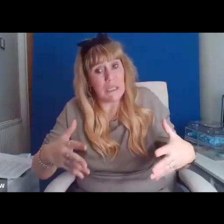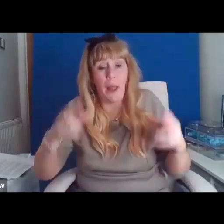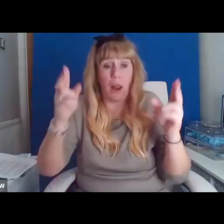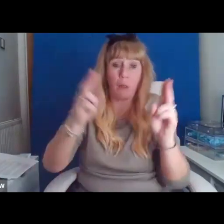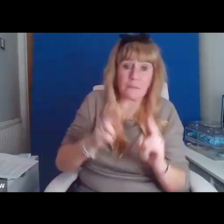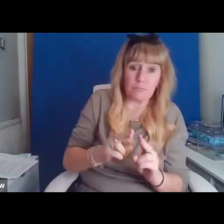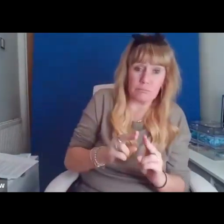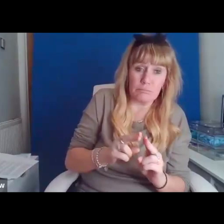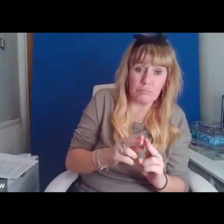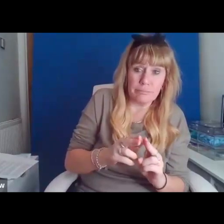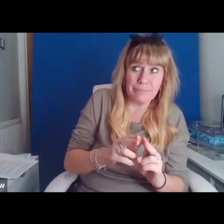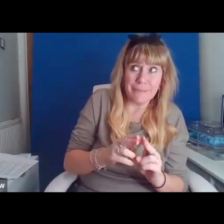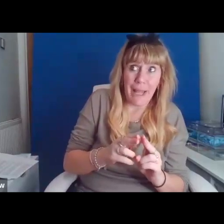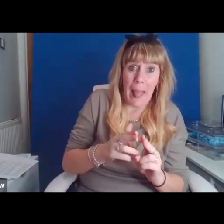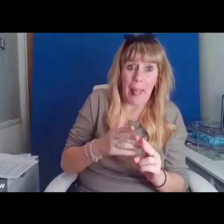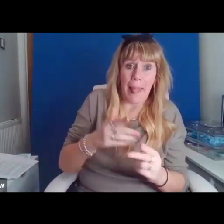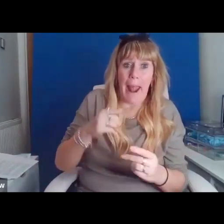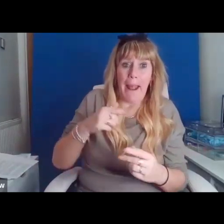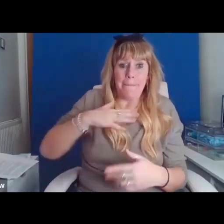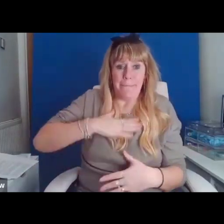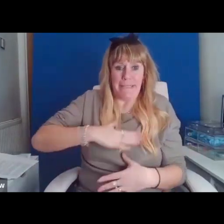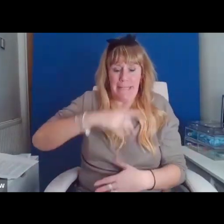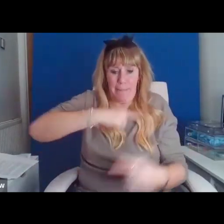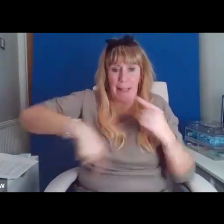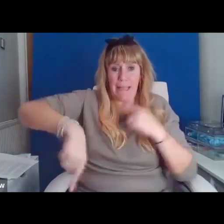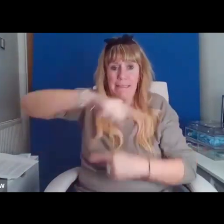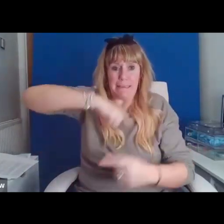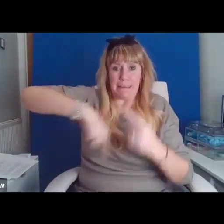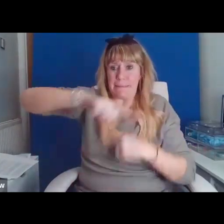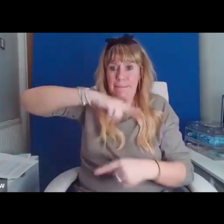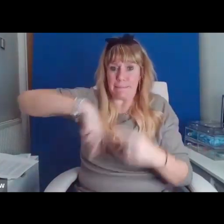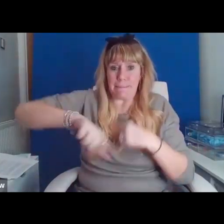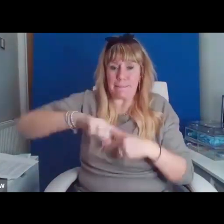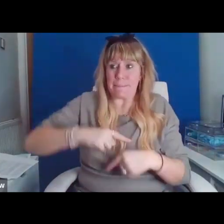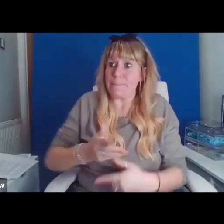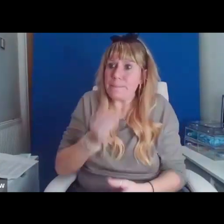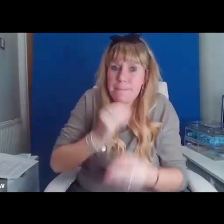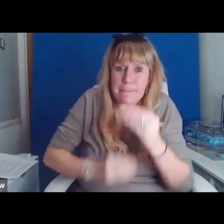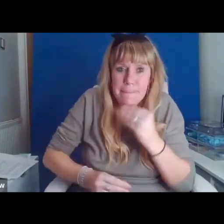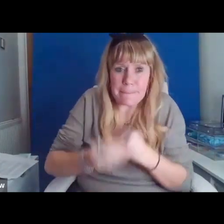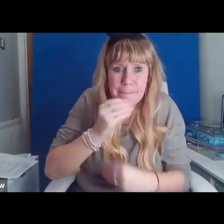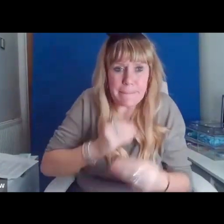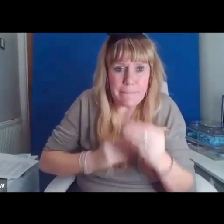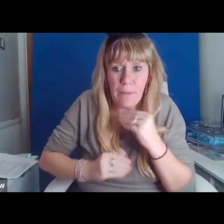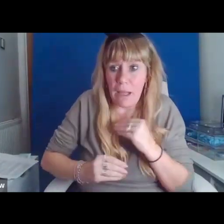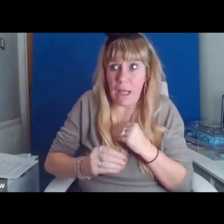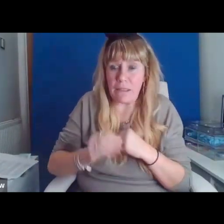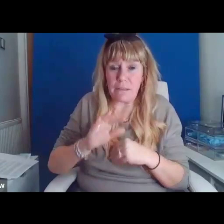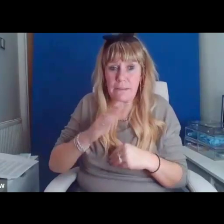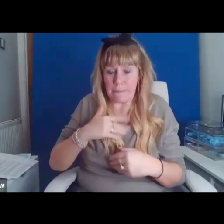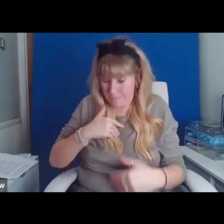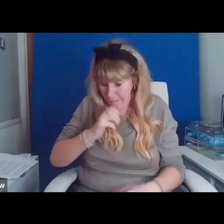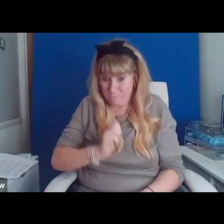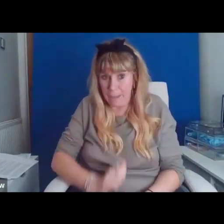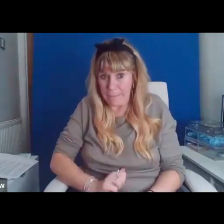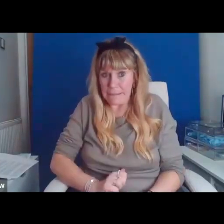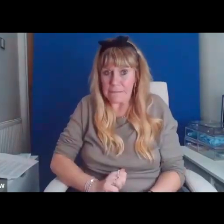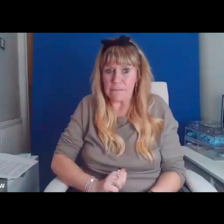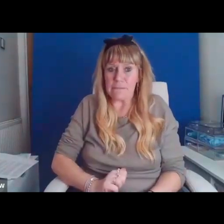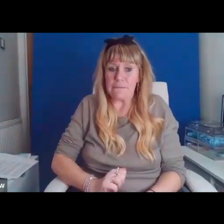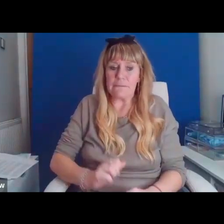weight. Good old metabolism, squirrelling away energy with which to face the next famine. Keeping me alive.